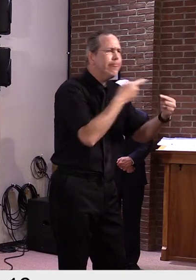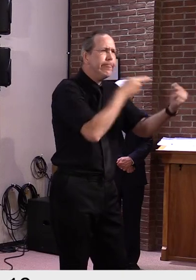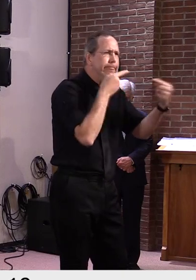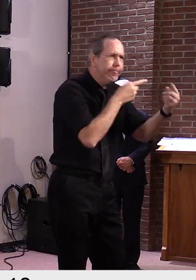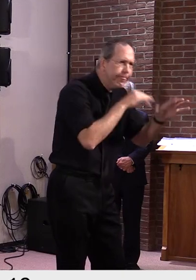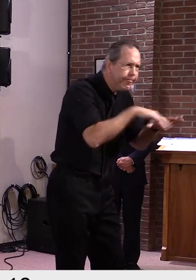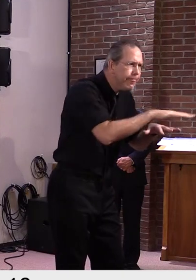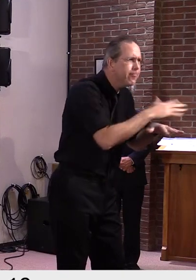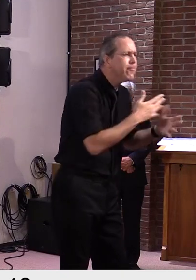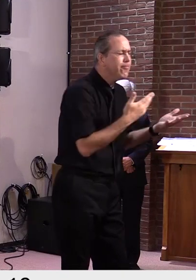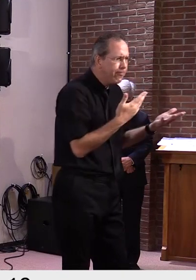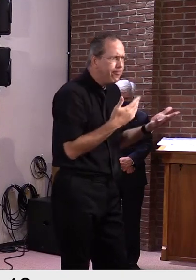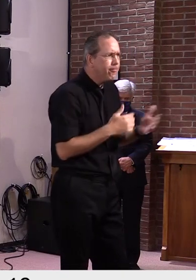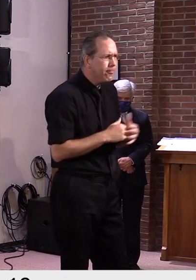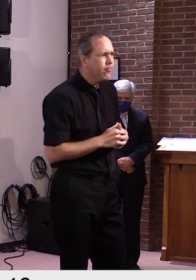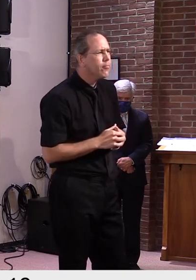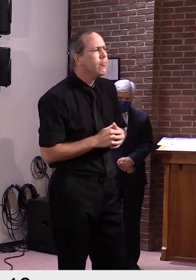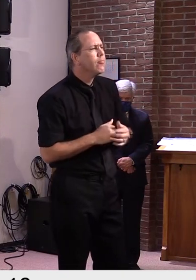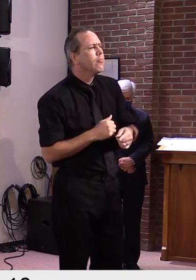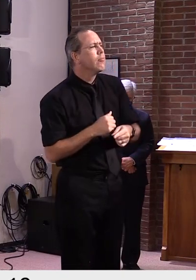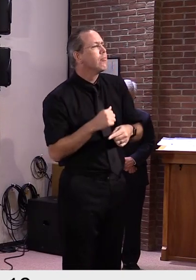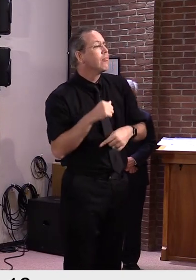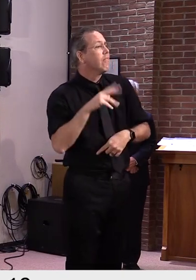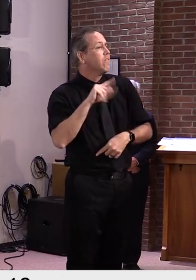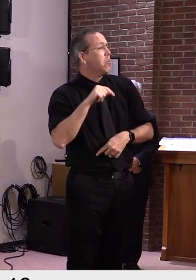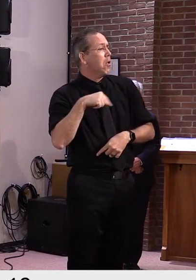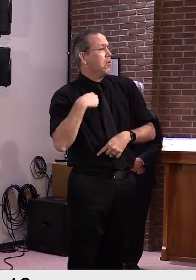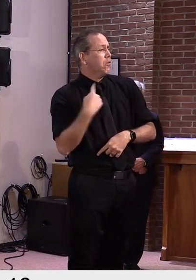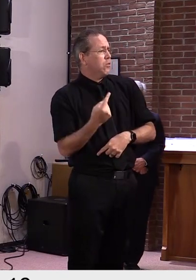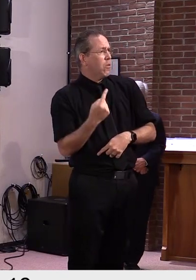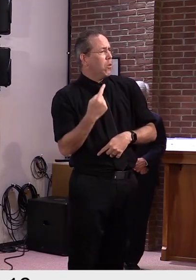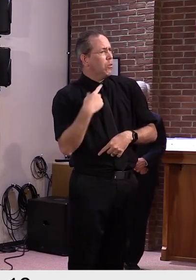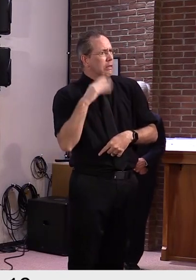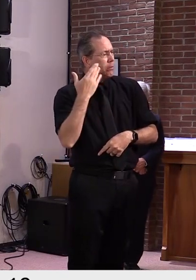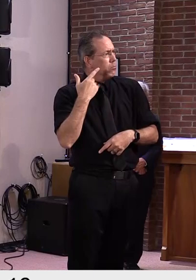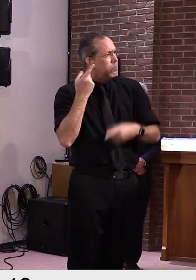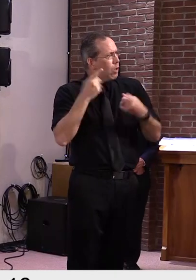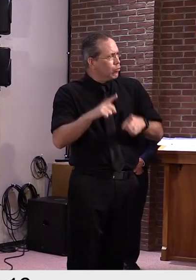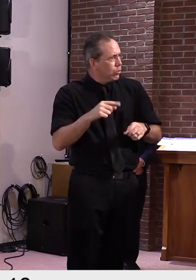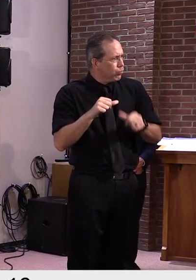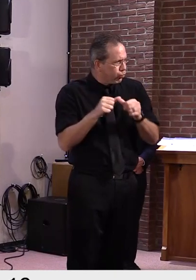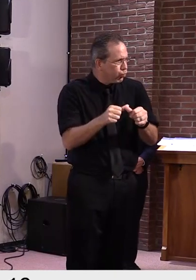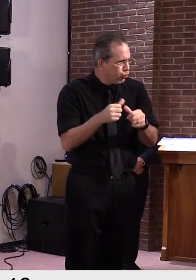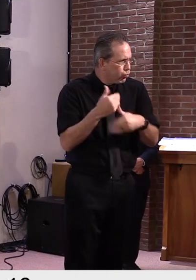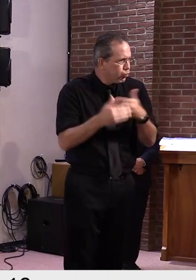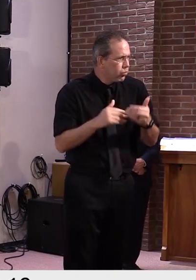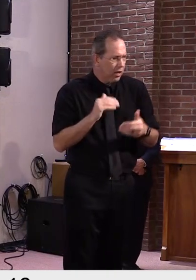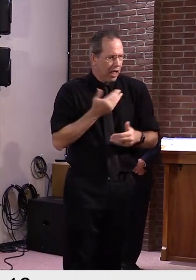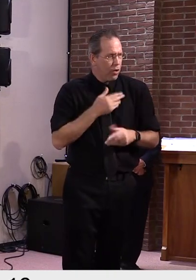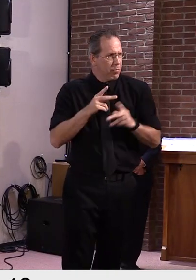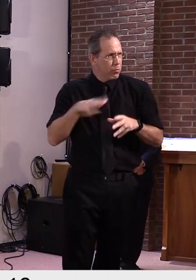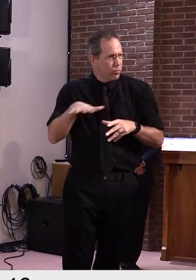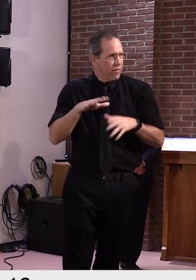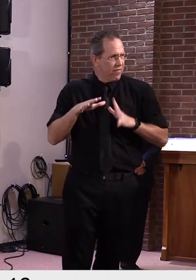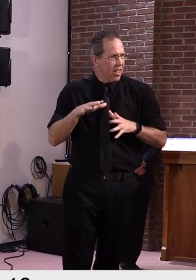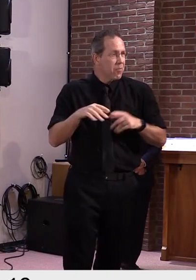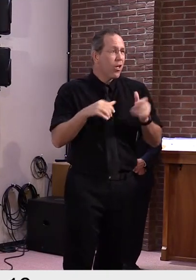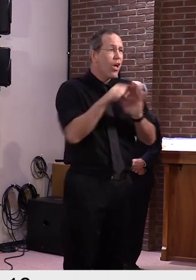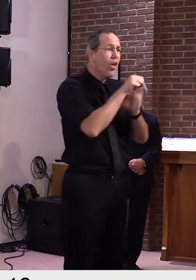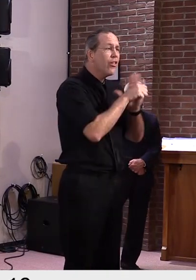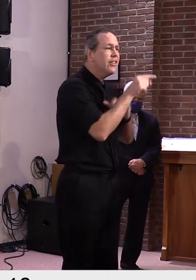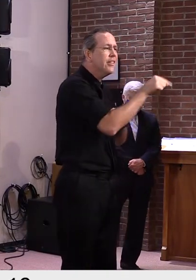But we'll see. We're still hopeful. But we'll still continue to do what we think we can do best here in Vermont